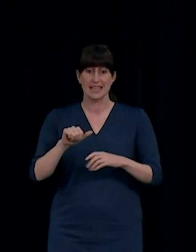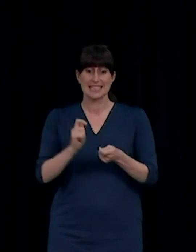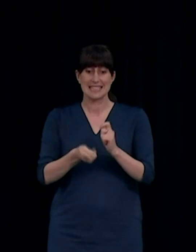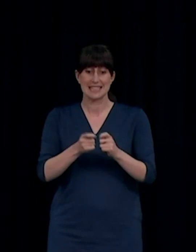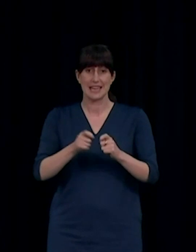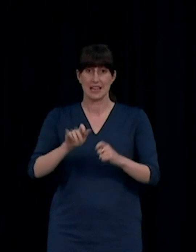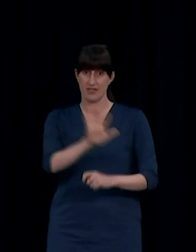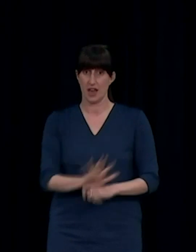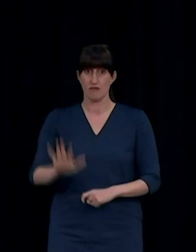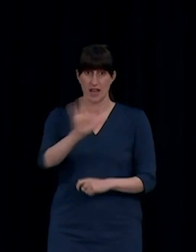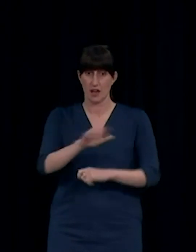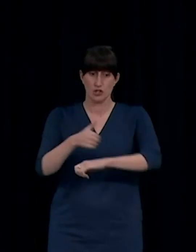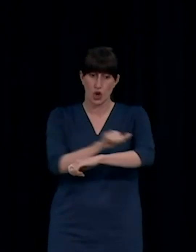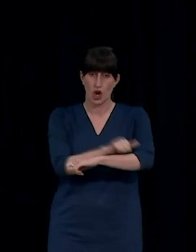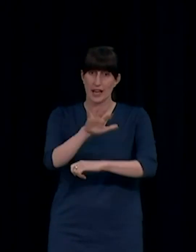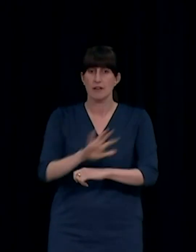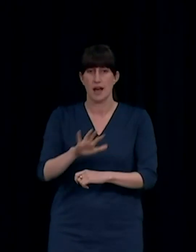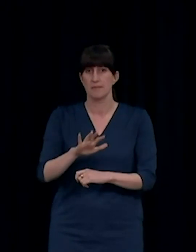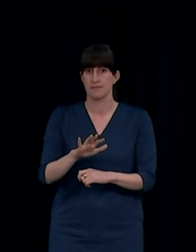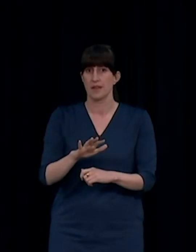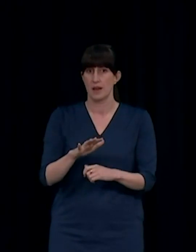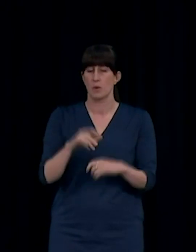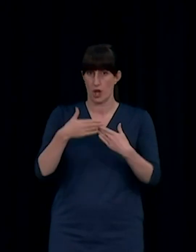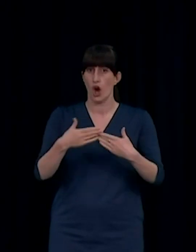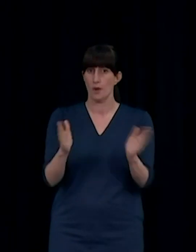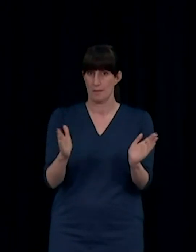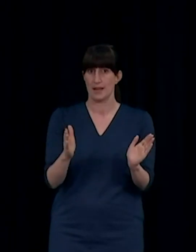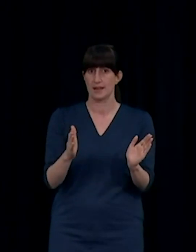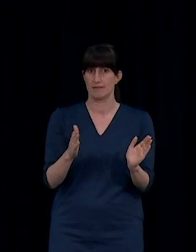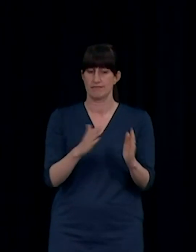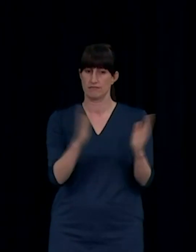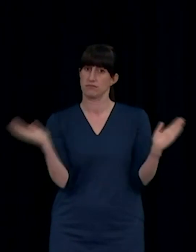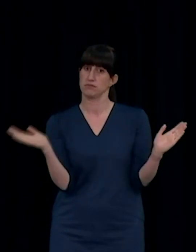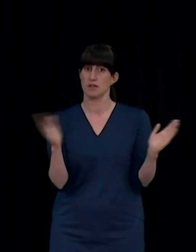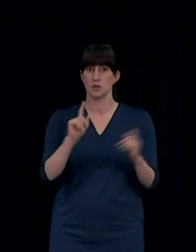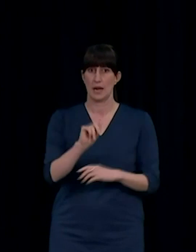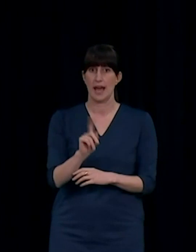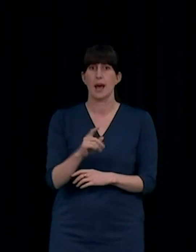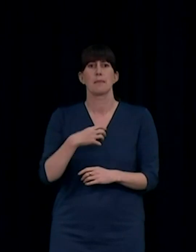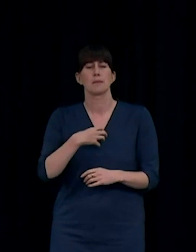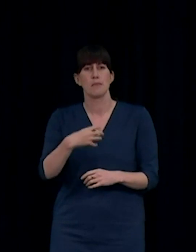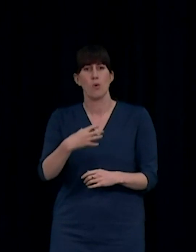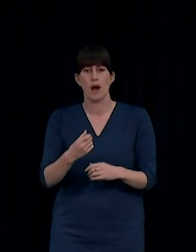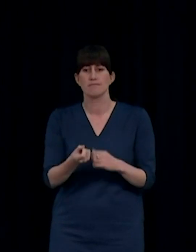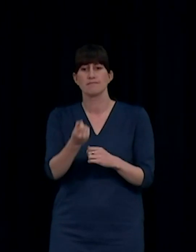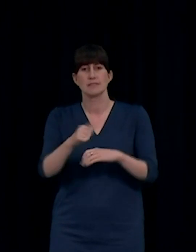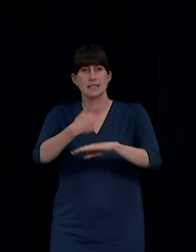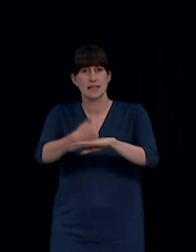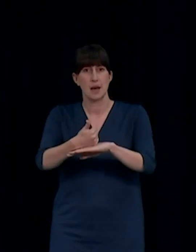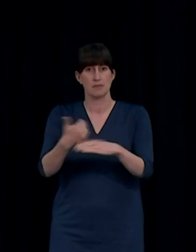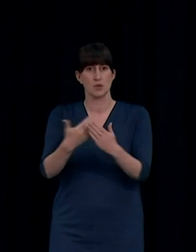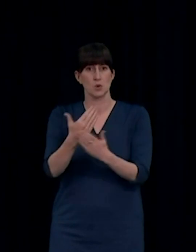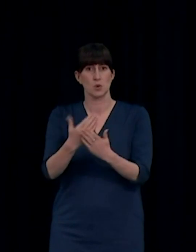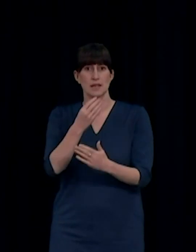be more testing pop-ups available from tomorrow, and the location of those pop-ups will be on the healthpoint.co.nz